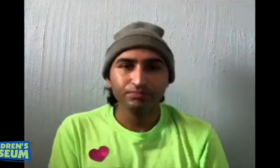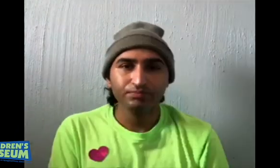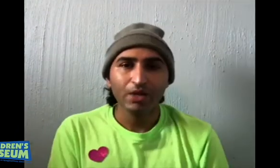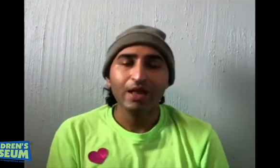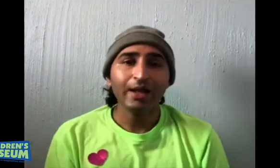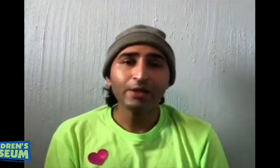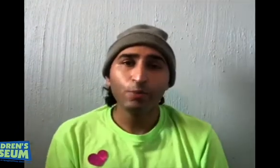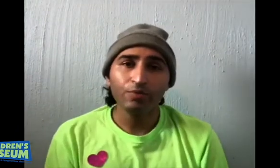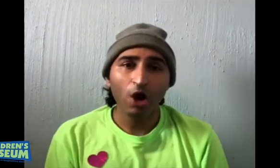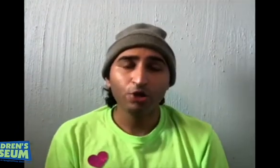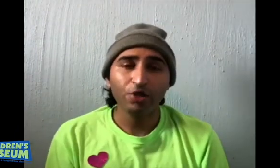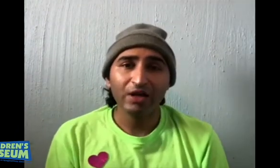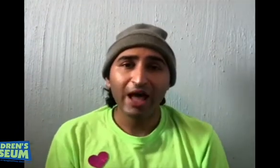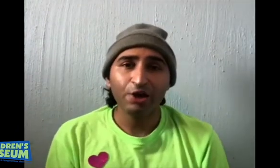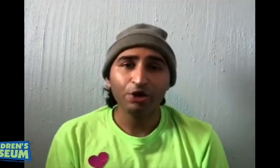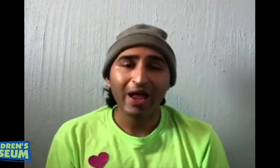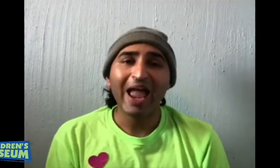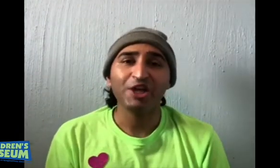Let's move on to the letter H.